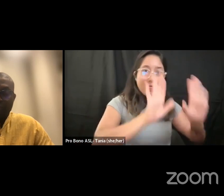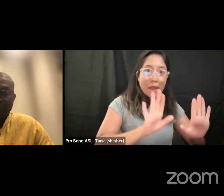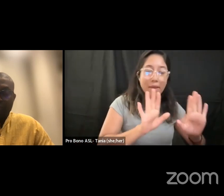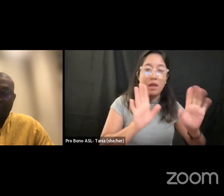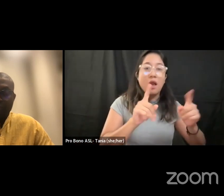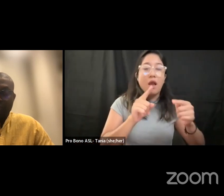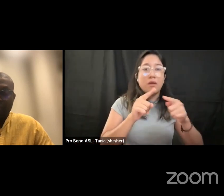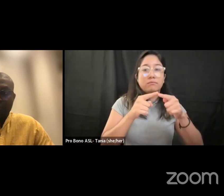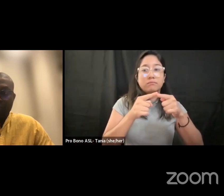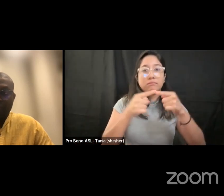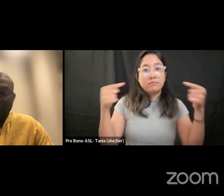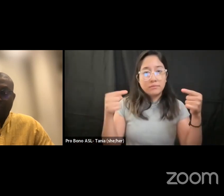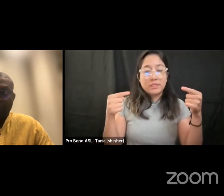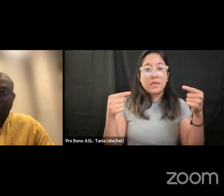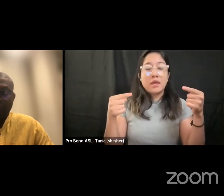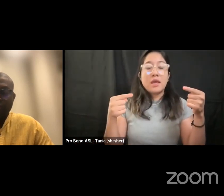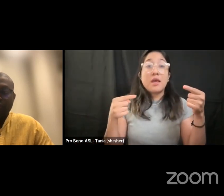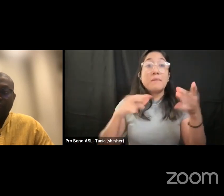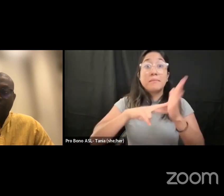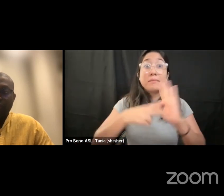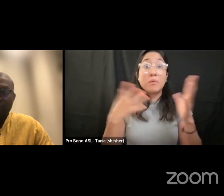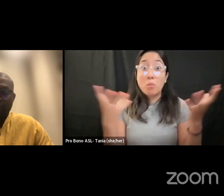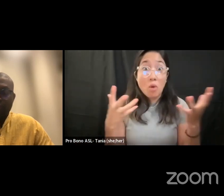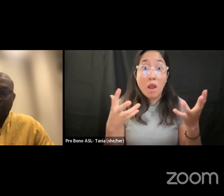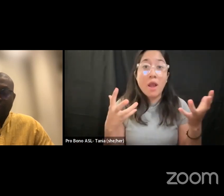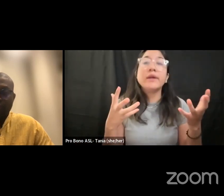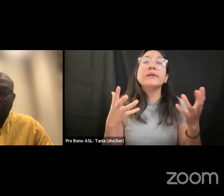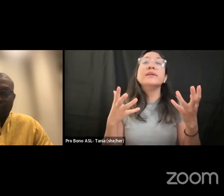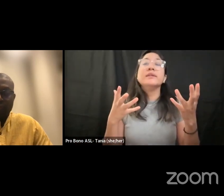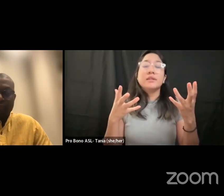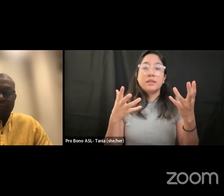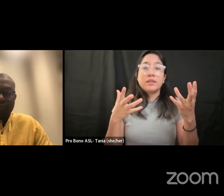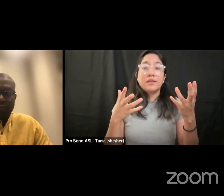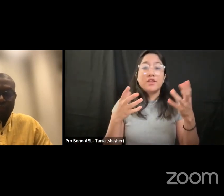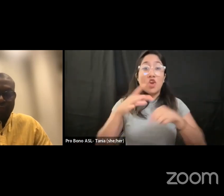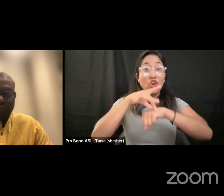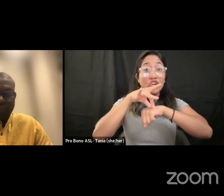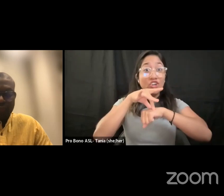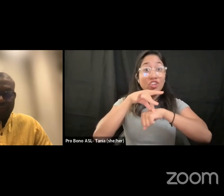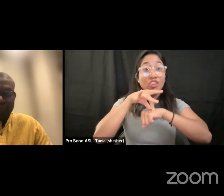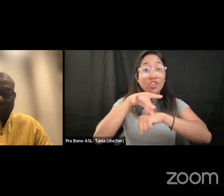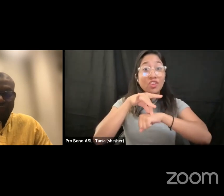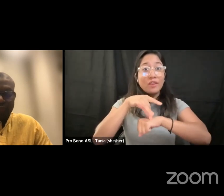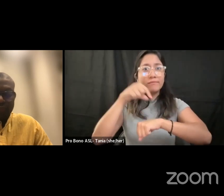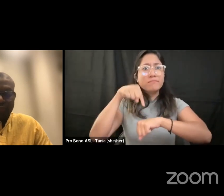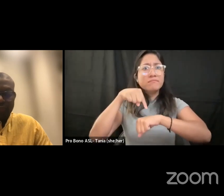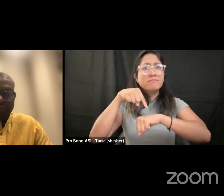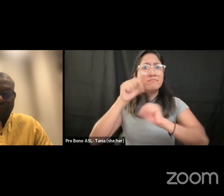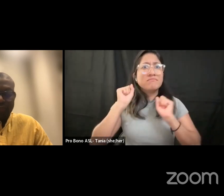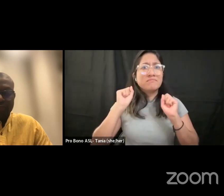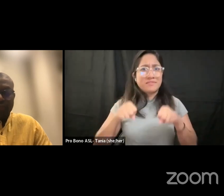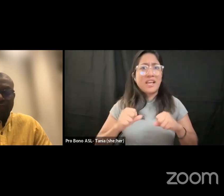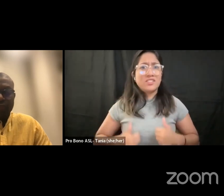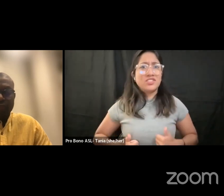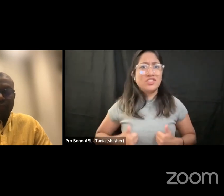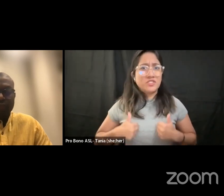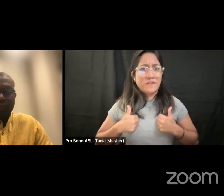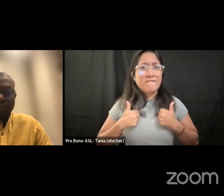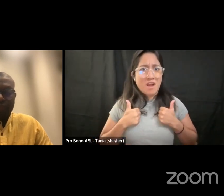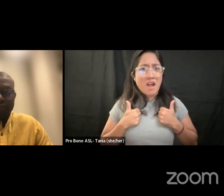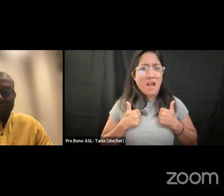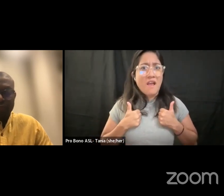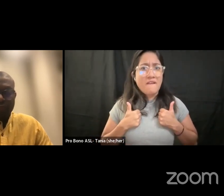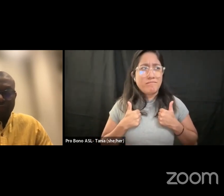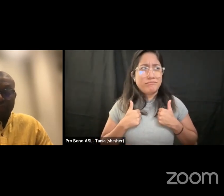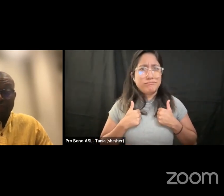um i really believe that the earth can survive somehow without humans